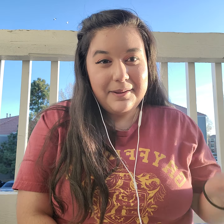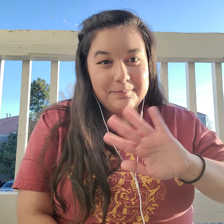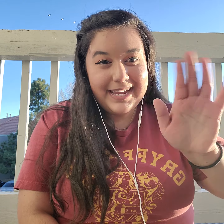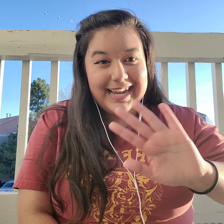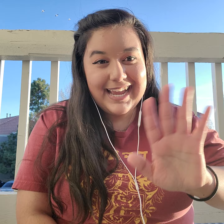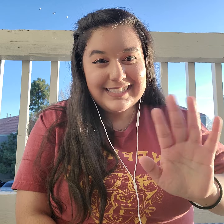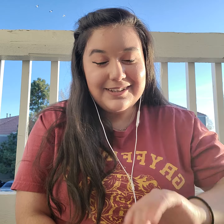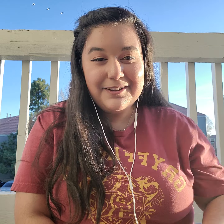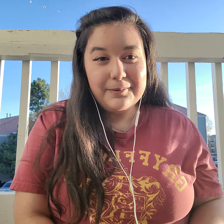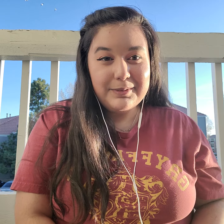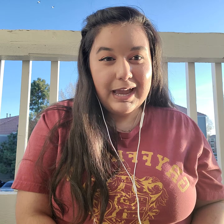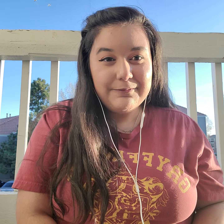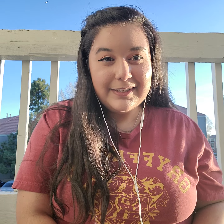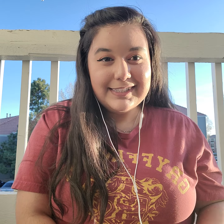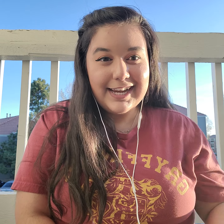Bye, guys. Hope you have fun signing.